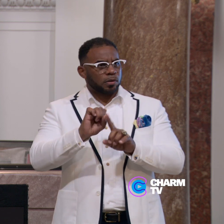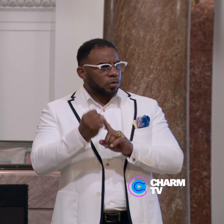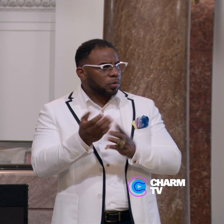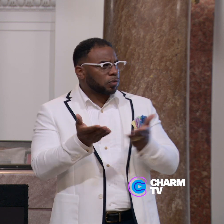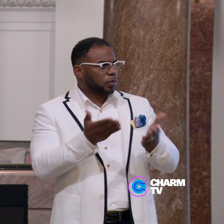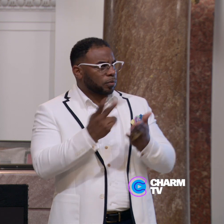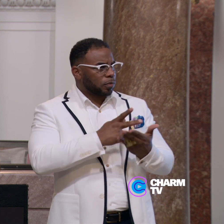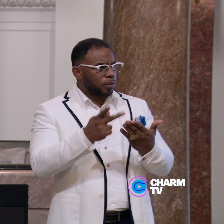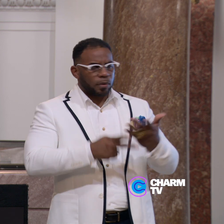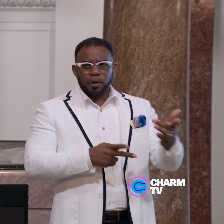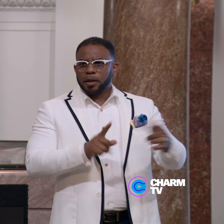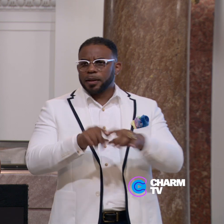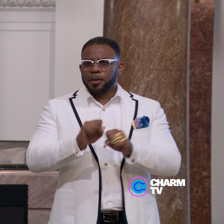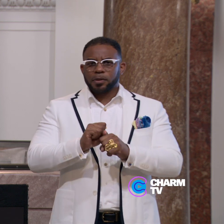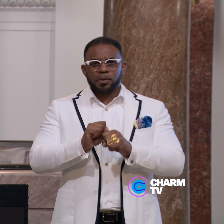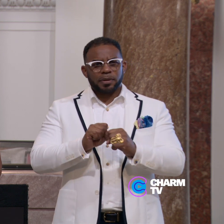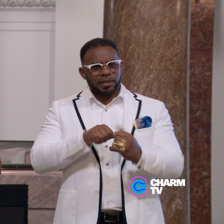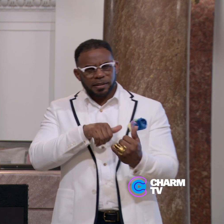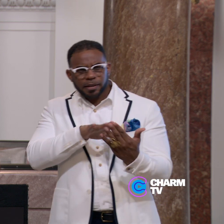programs.